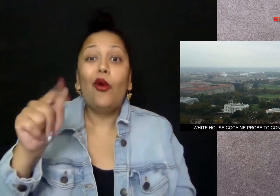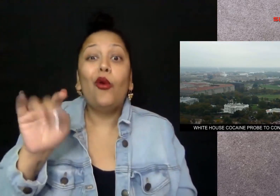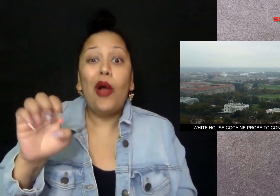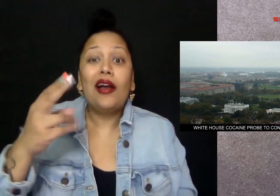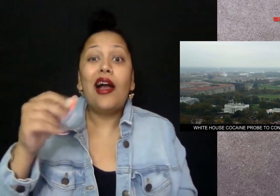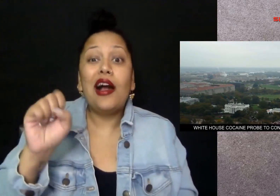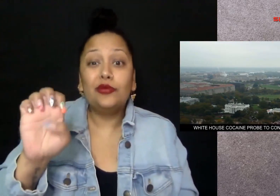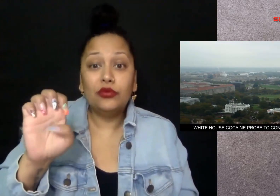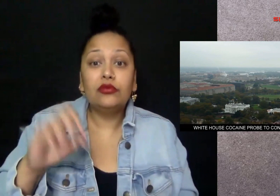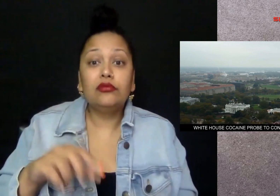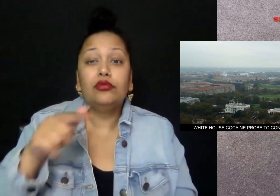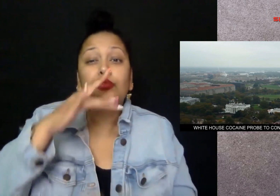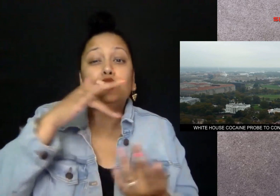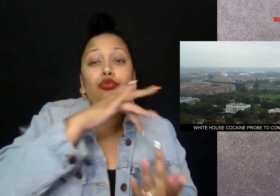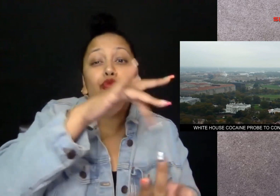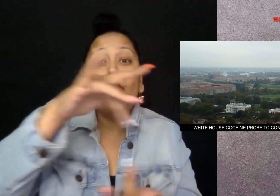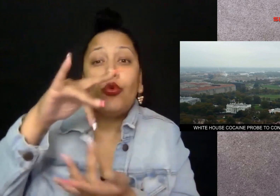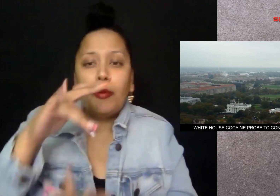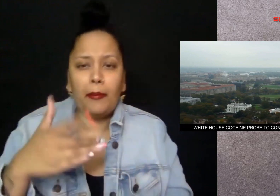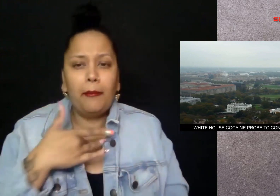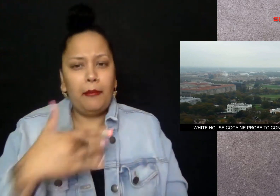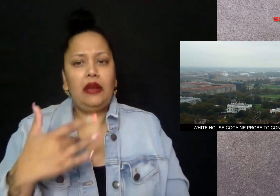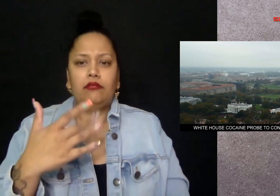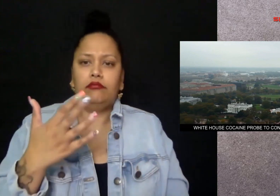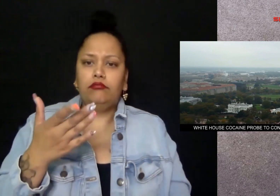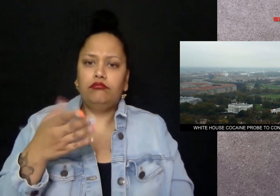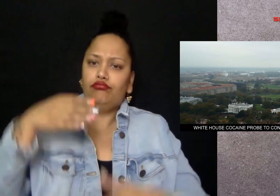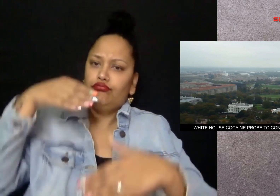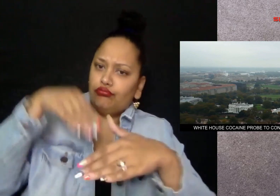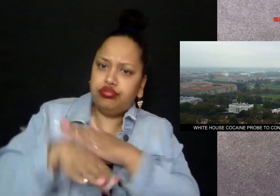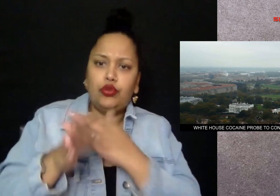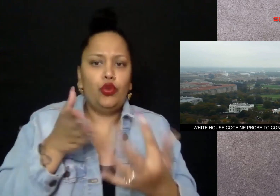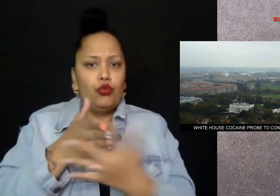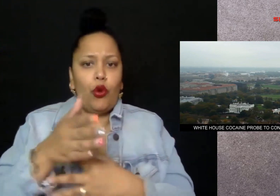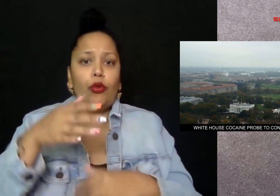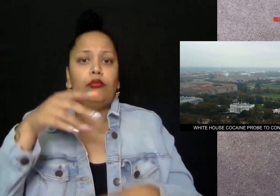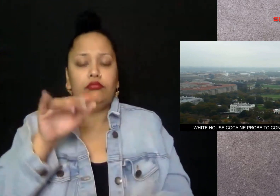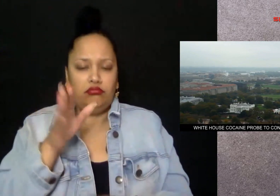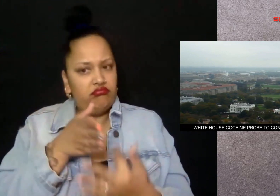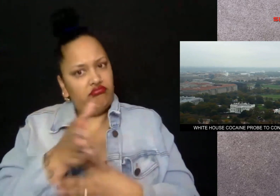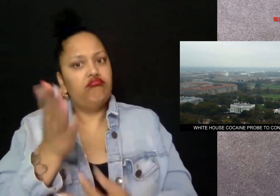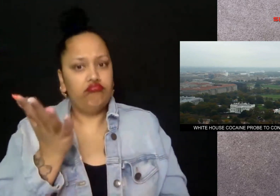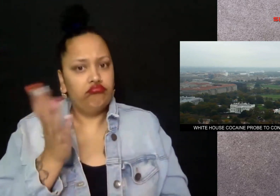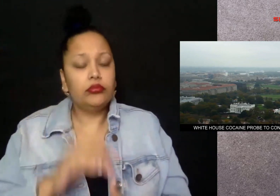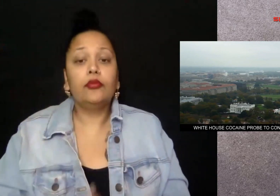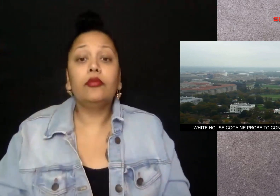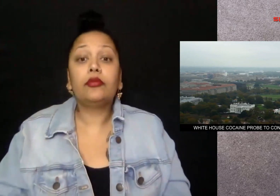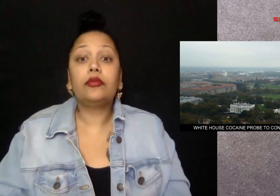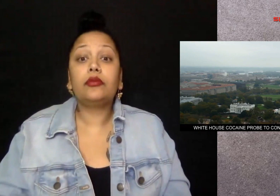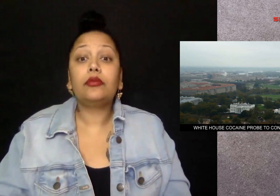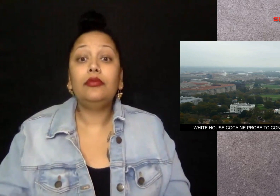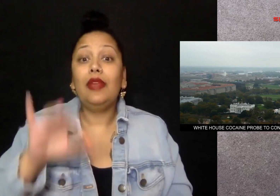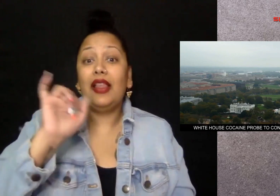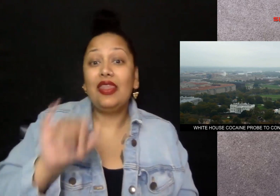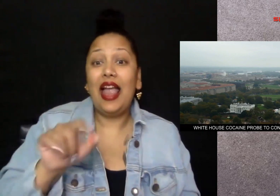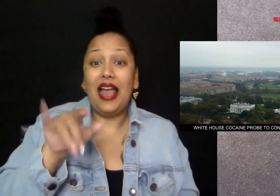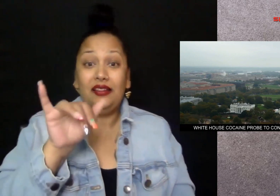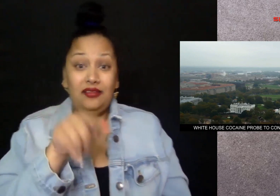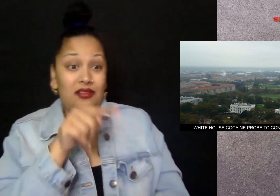weekend White House tours weekend typically pass through that entrance and visitors are asked to leave their